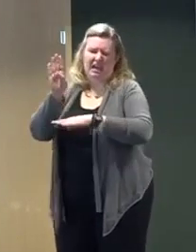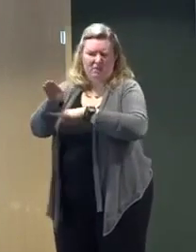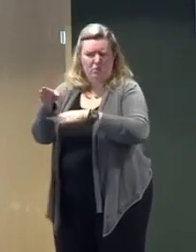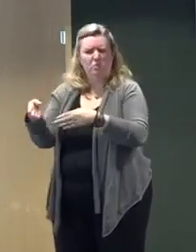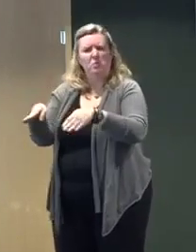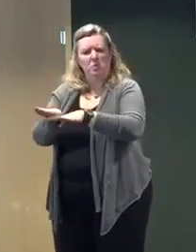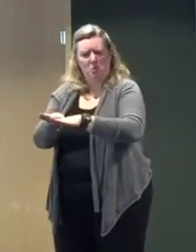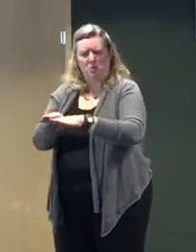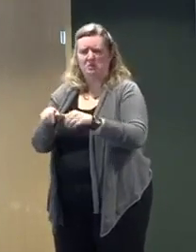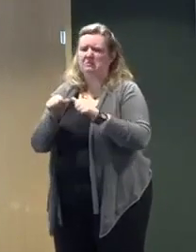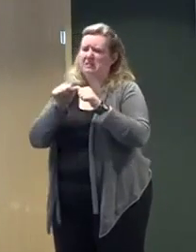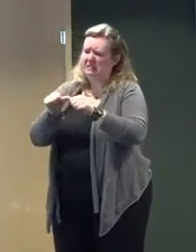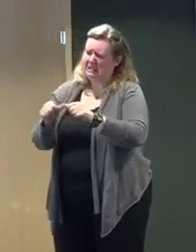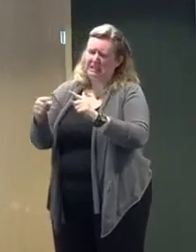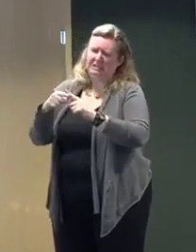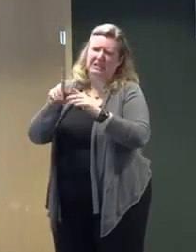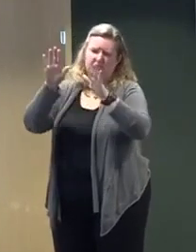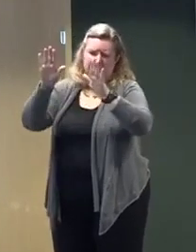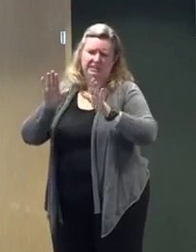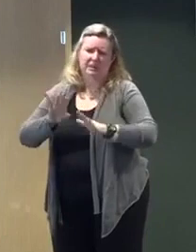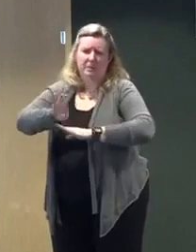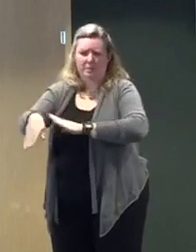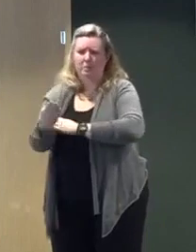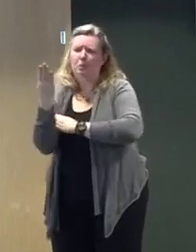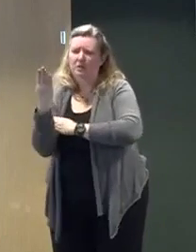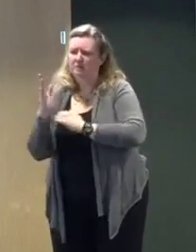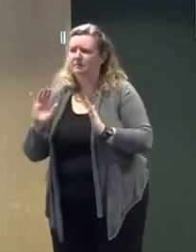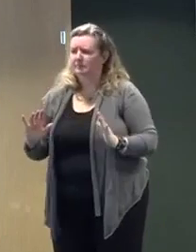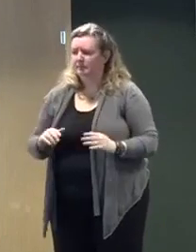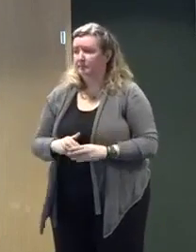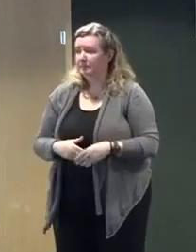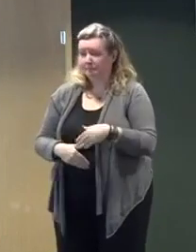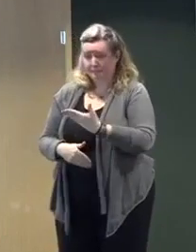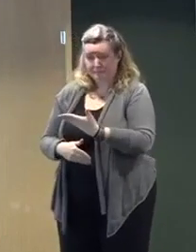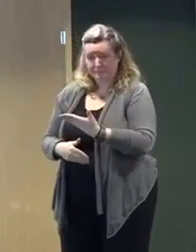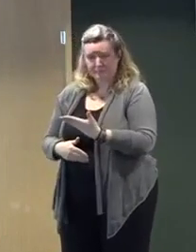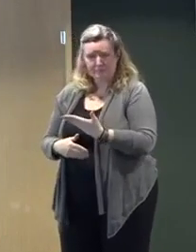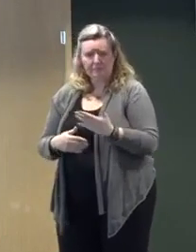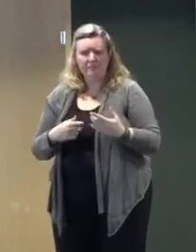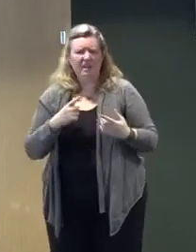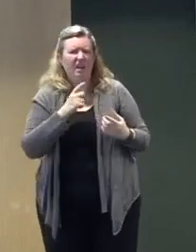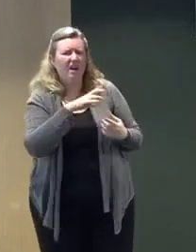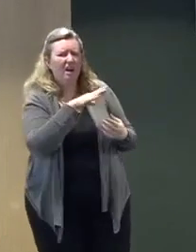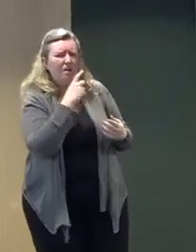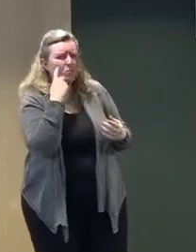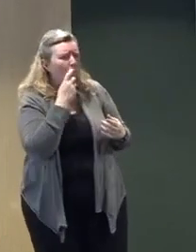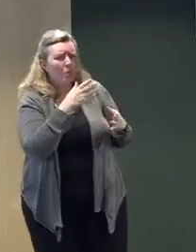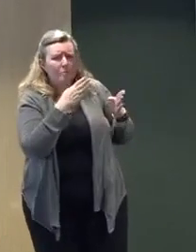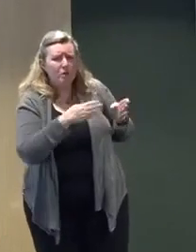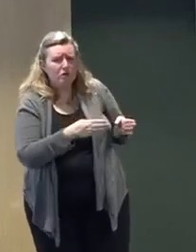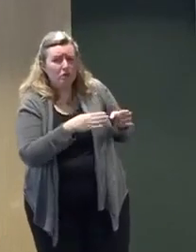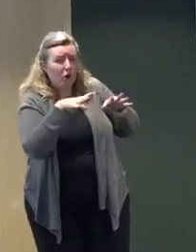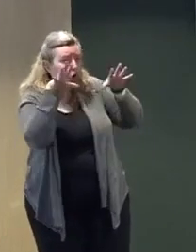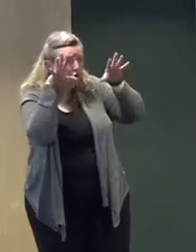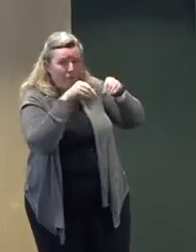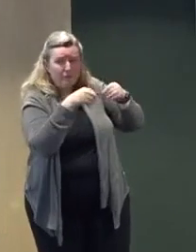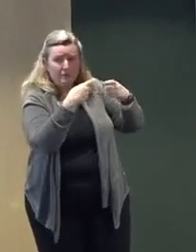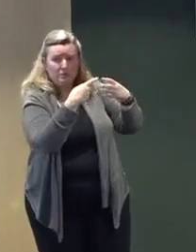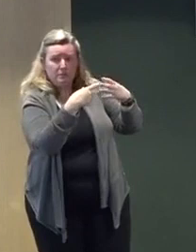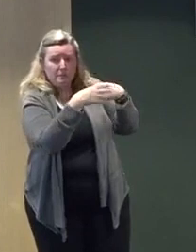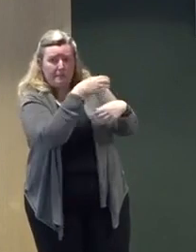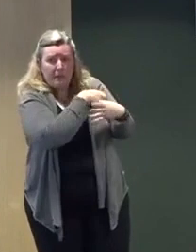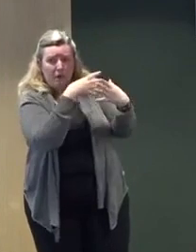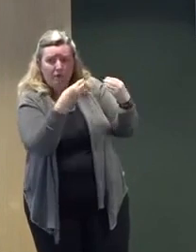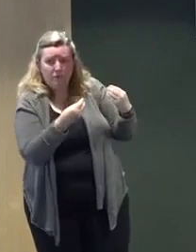to do. Can you also speak to what the procedure should be for someone who finds themselves without power in trouble? Perhaps someone with a